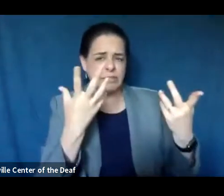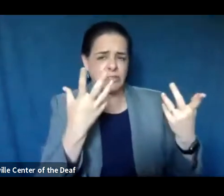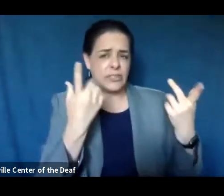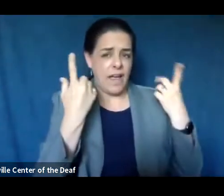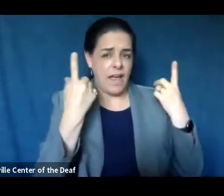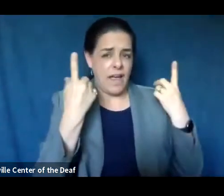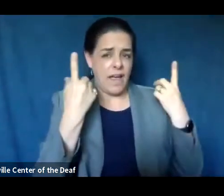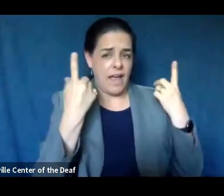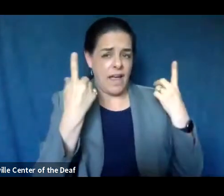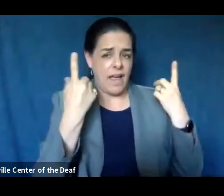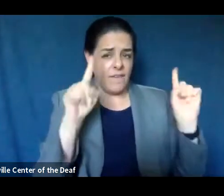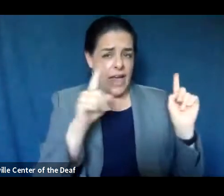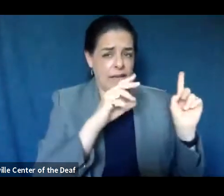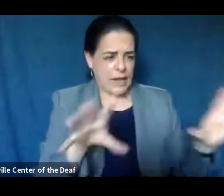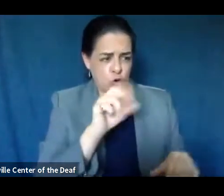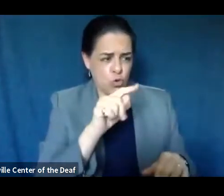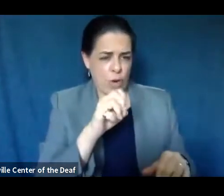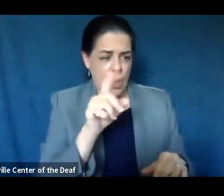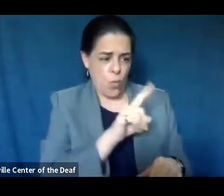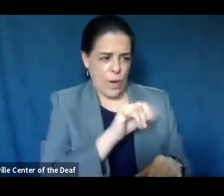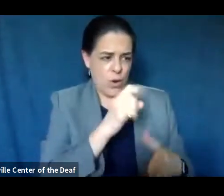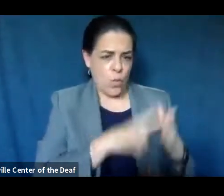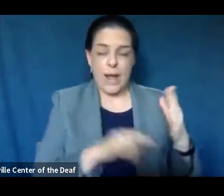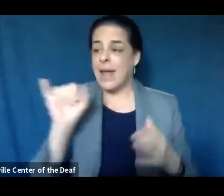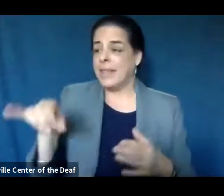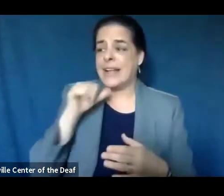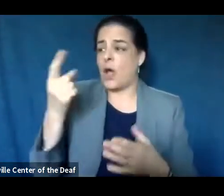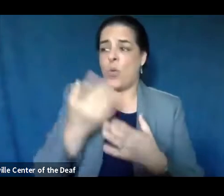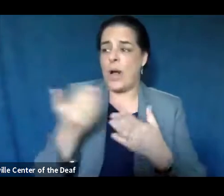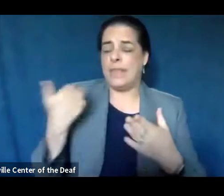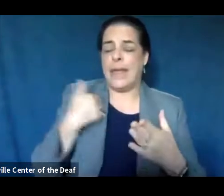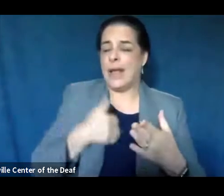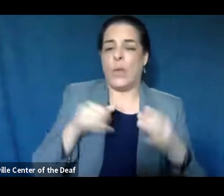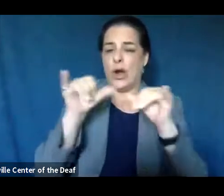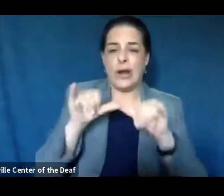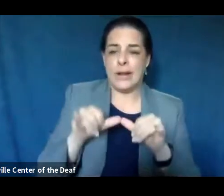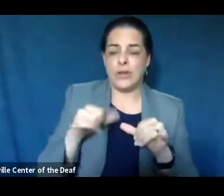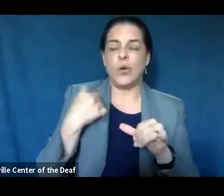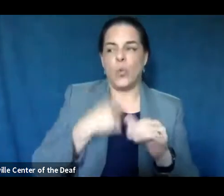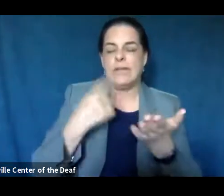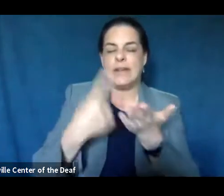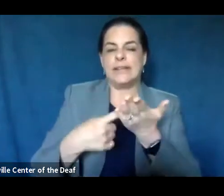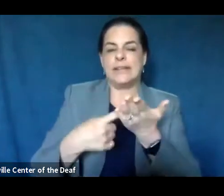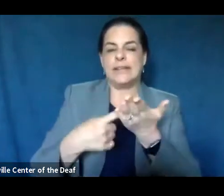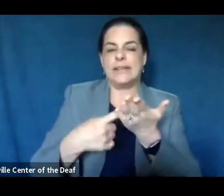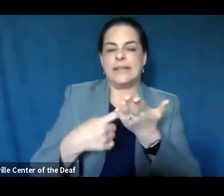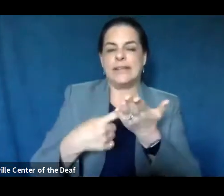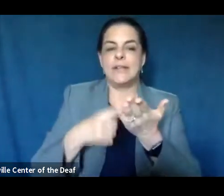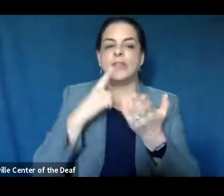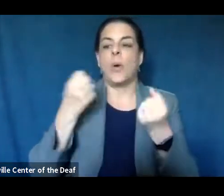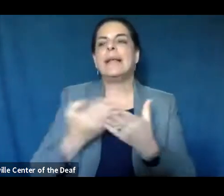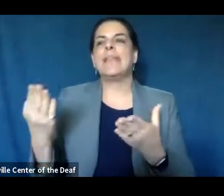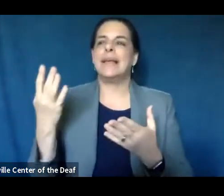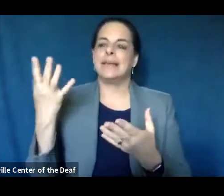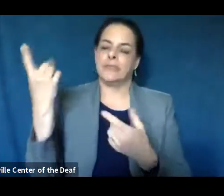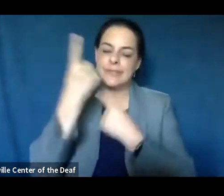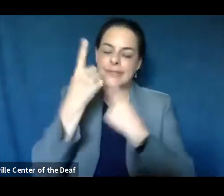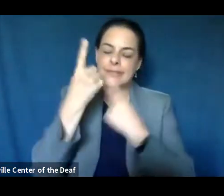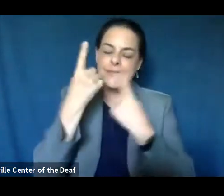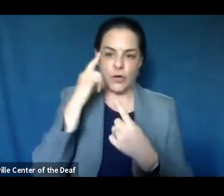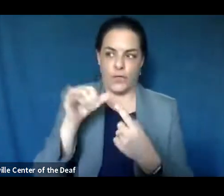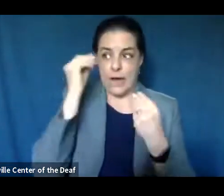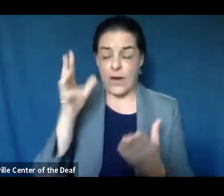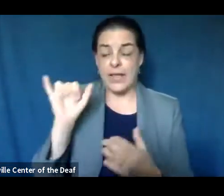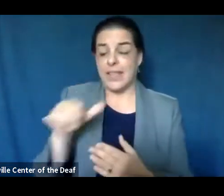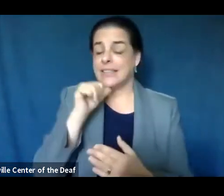Where is it and what is it? Well, it's not one of the measures we're using. We've talked about this. There's a lot of variables that go into that information. Um, it's